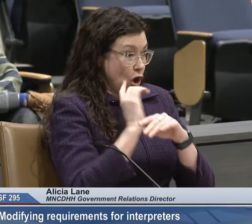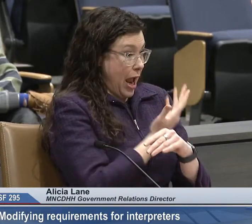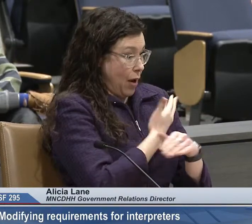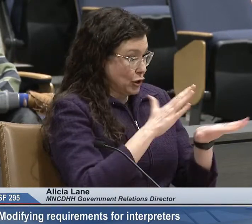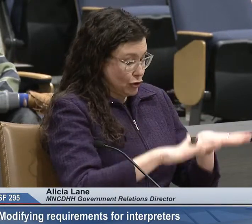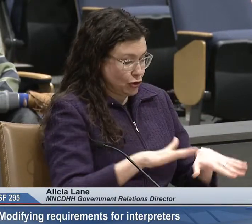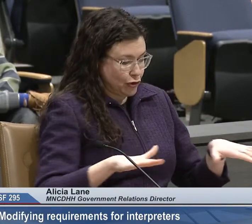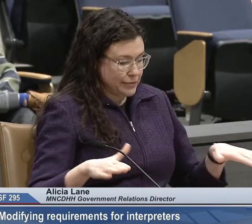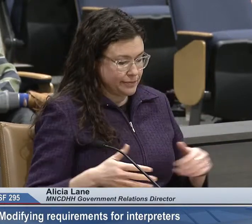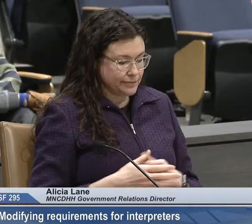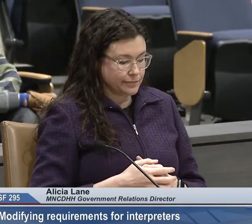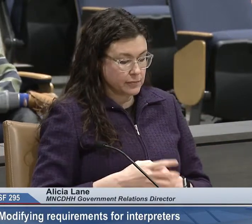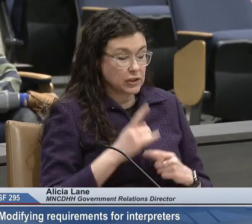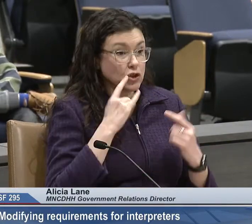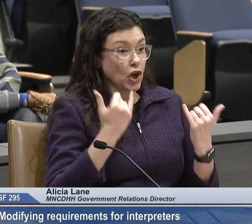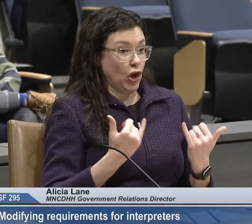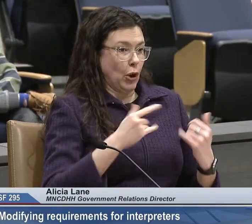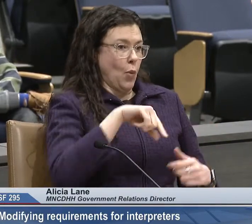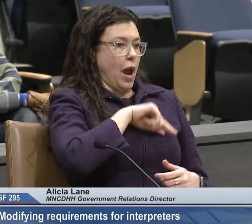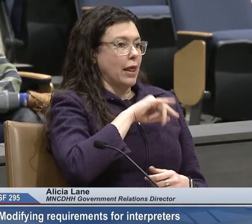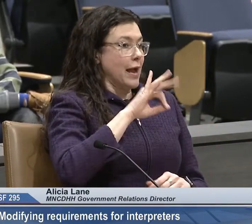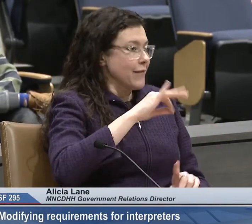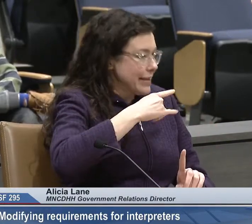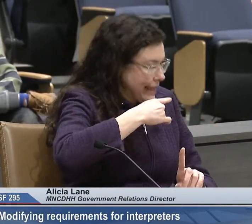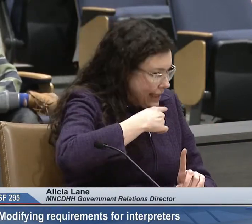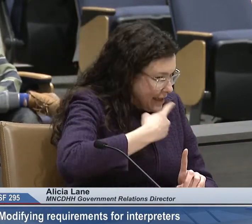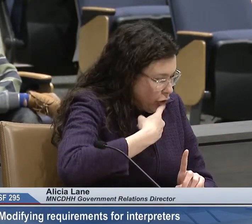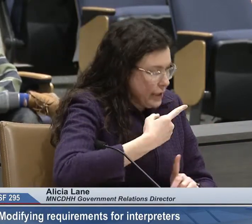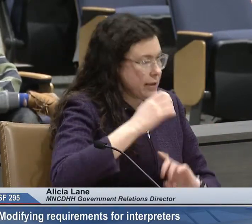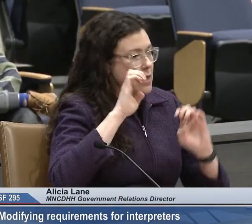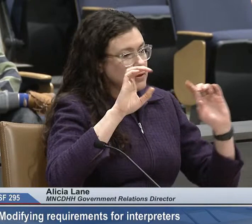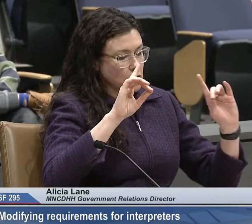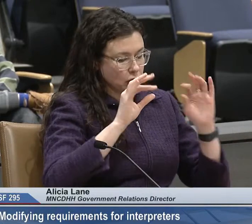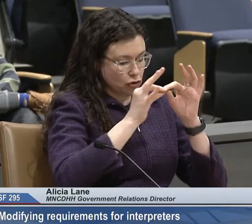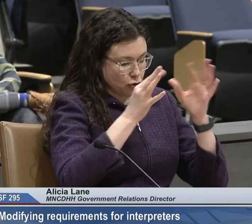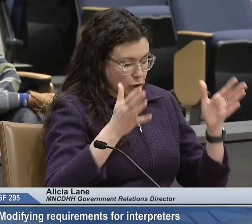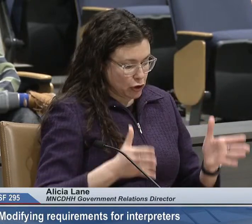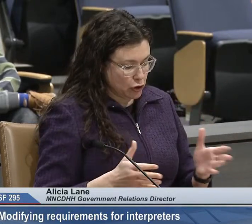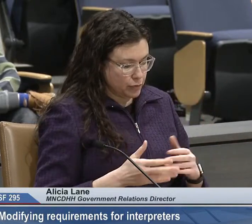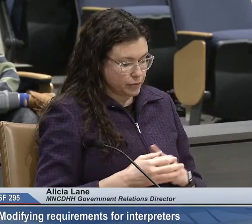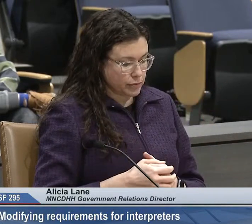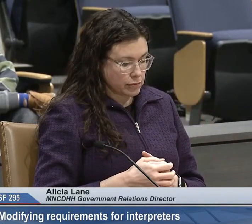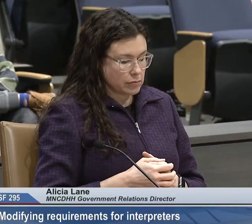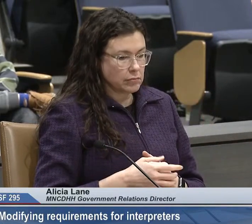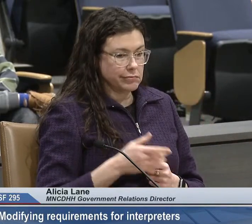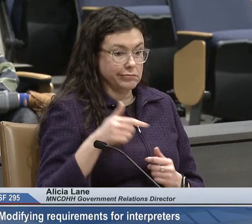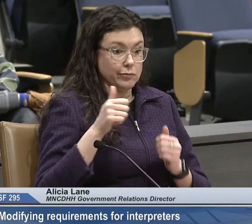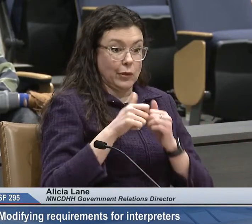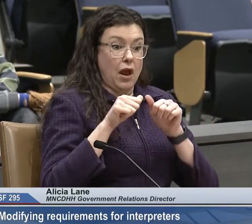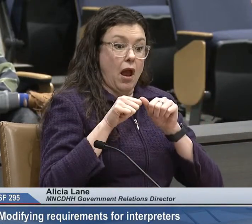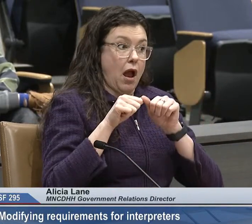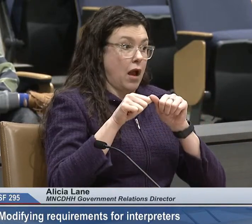Another barrier for our children is the current quality of hearing educational interpreters.